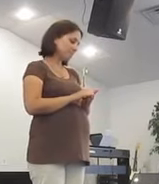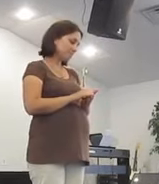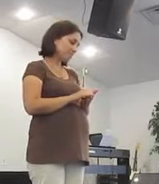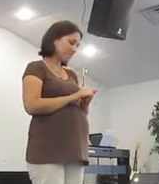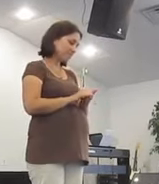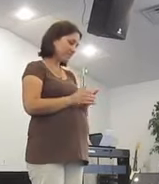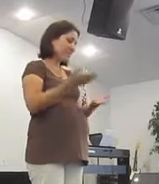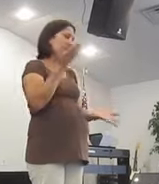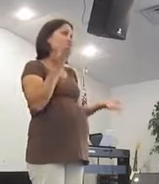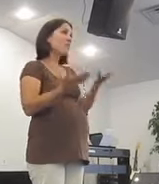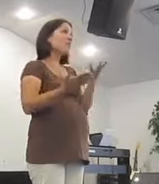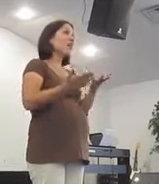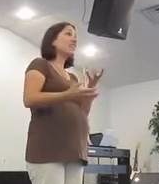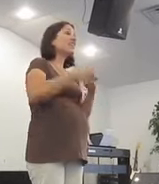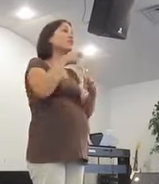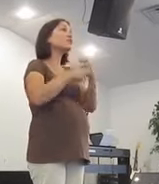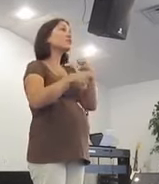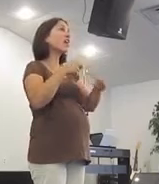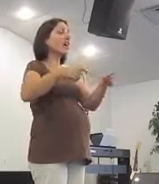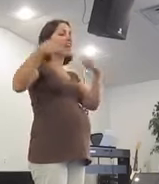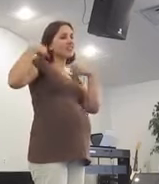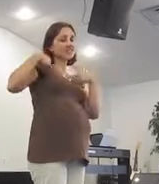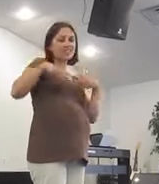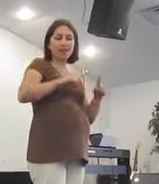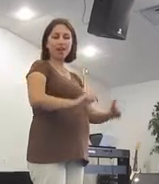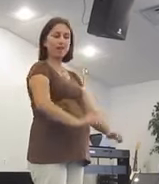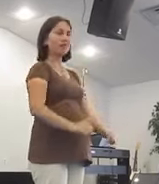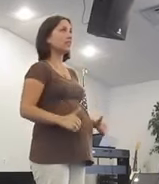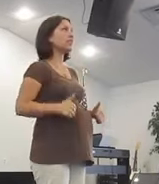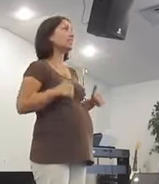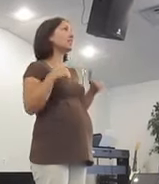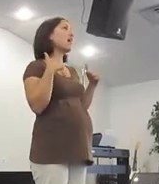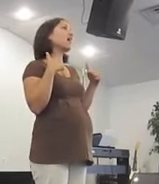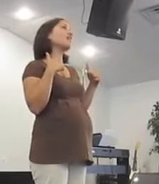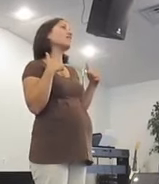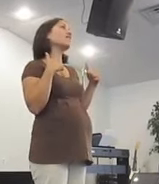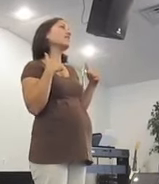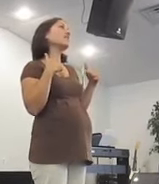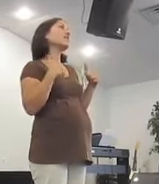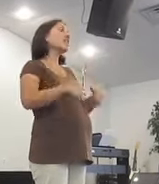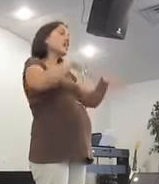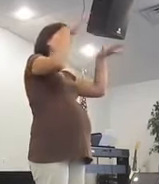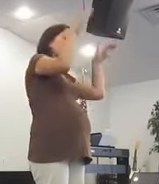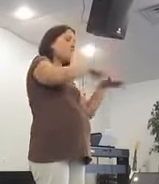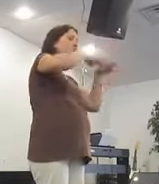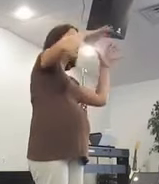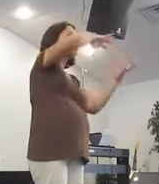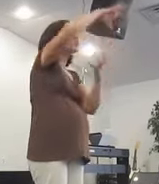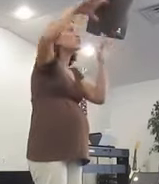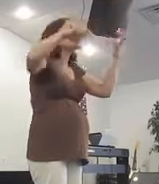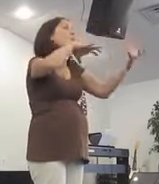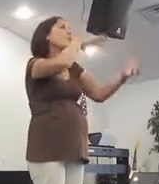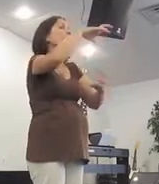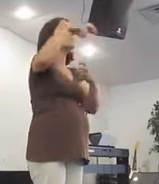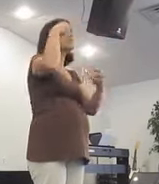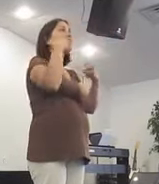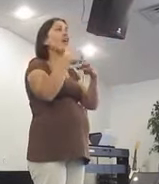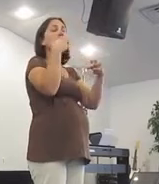And what if trials of this life The rain, the storms, the